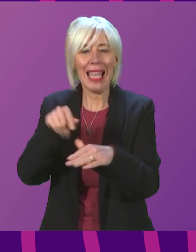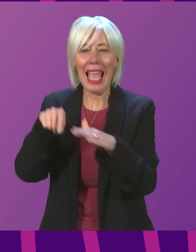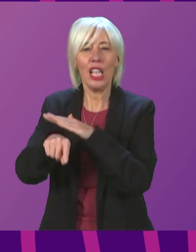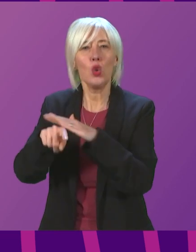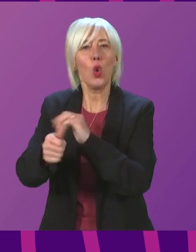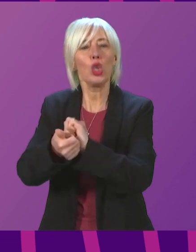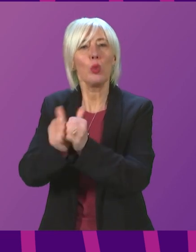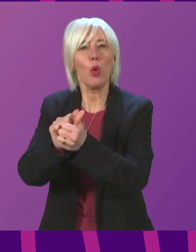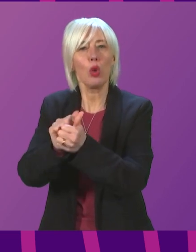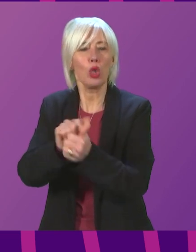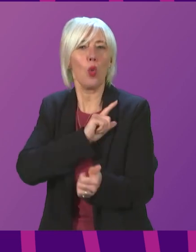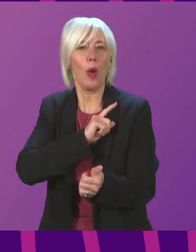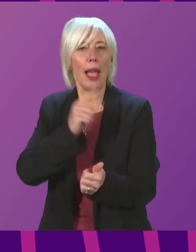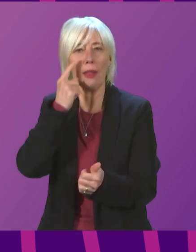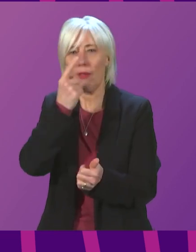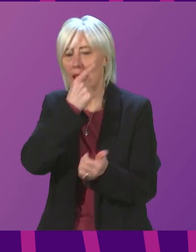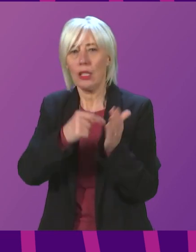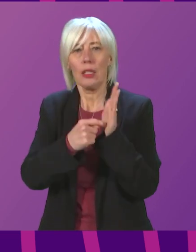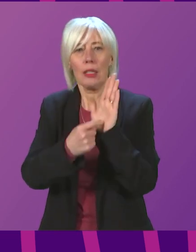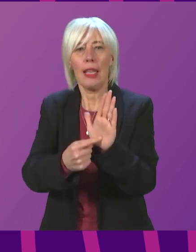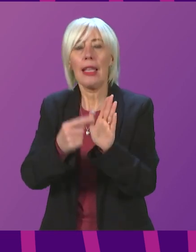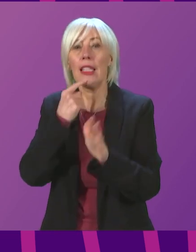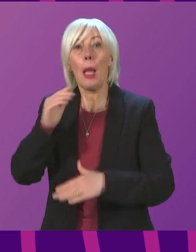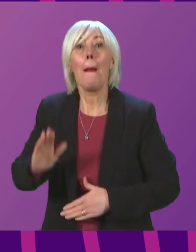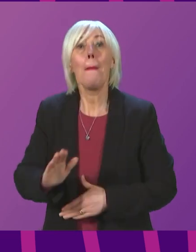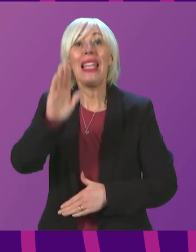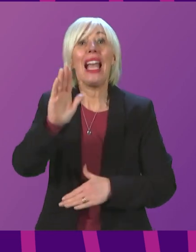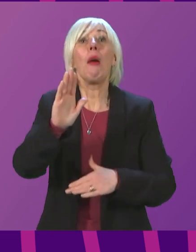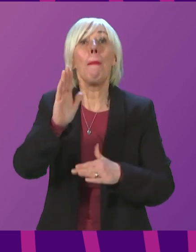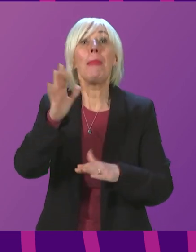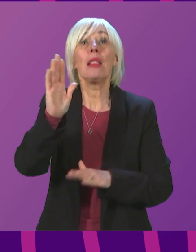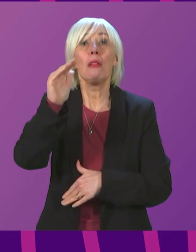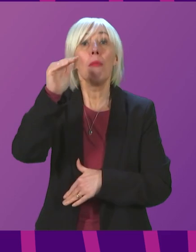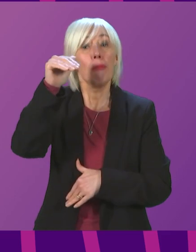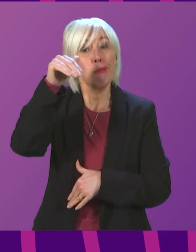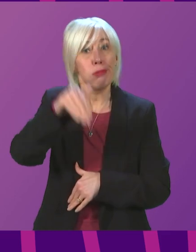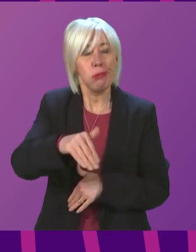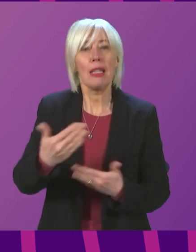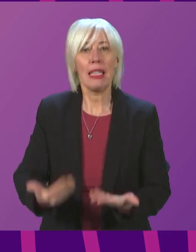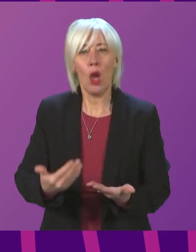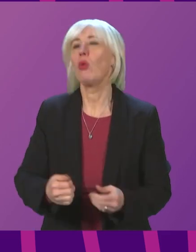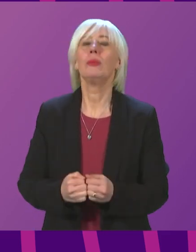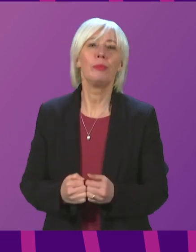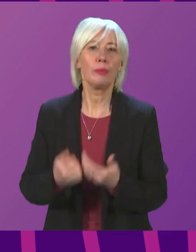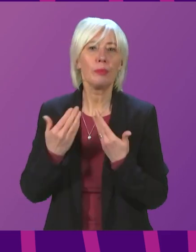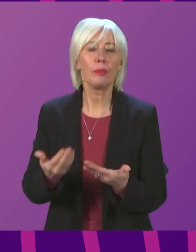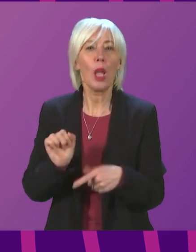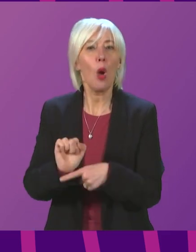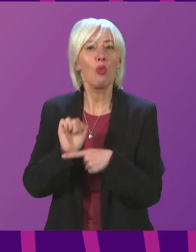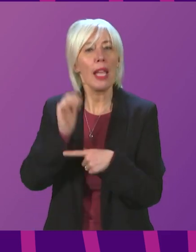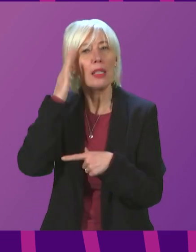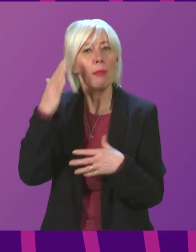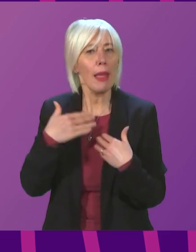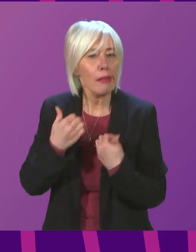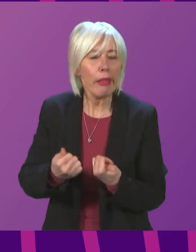because the data shows that we are past the peak of Omicron. At this stage, protecting mental health,